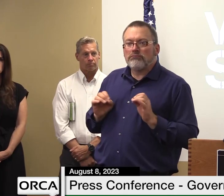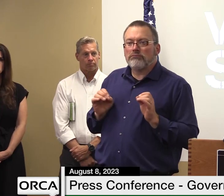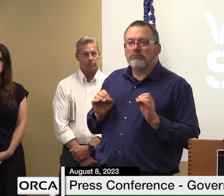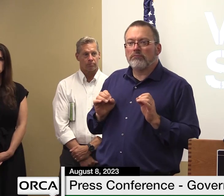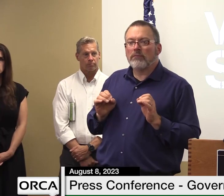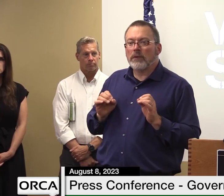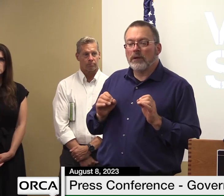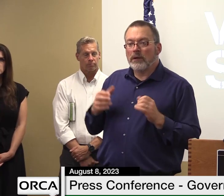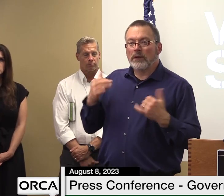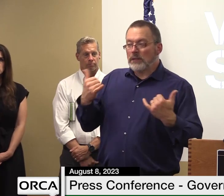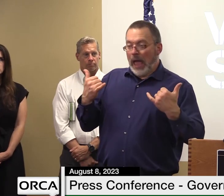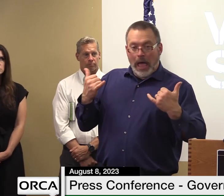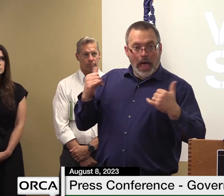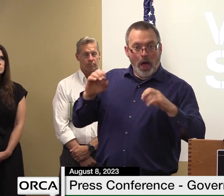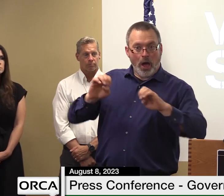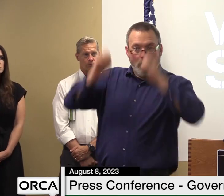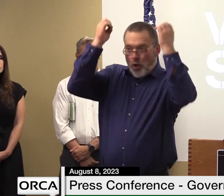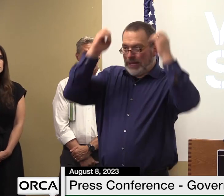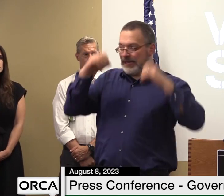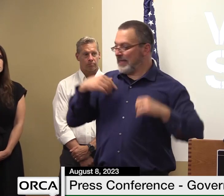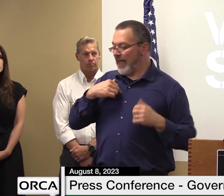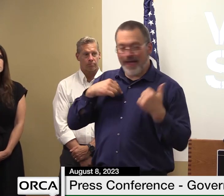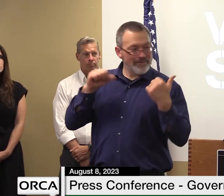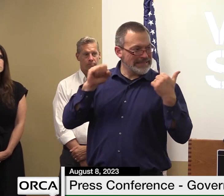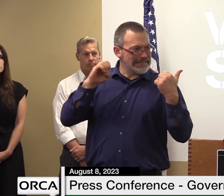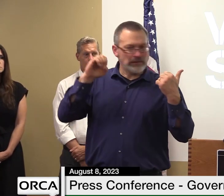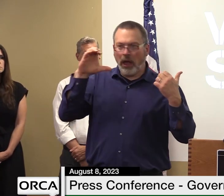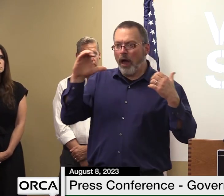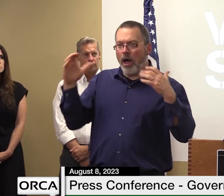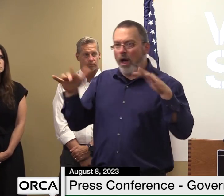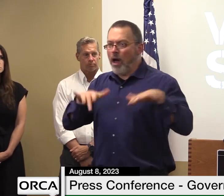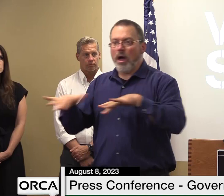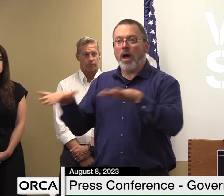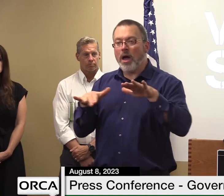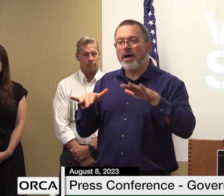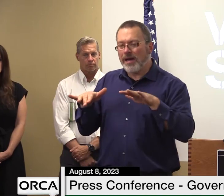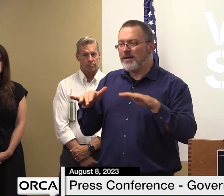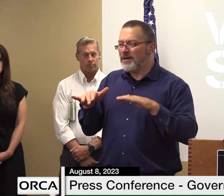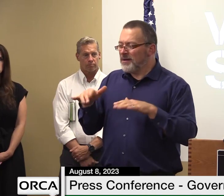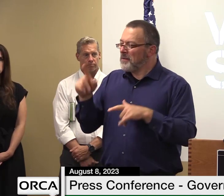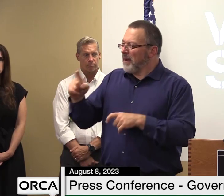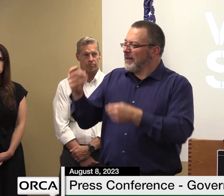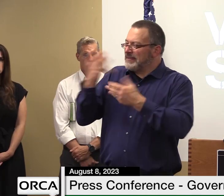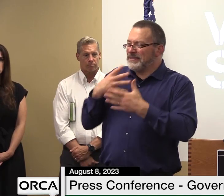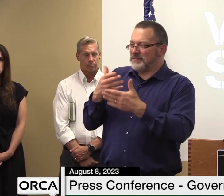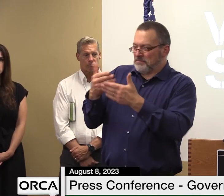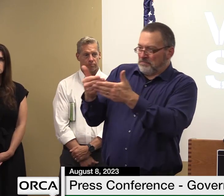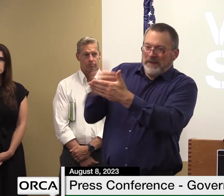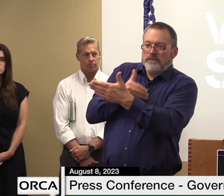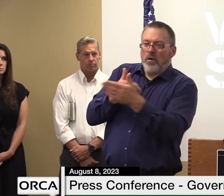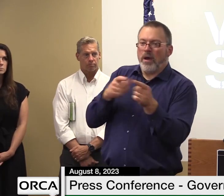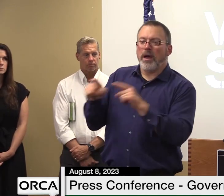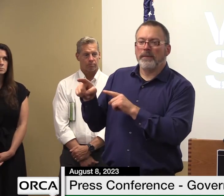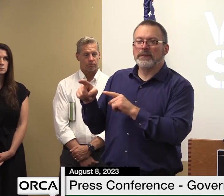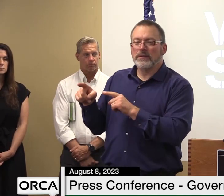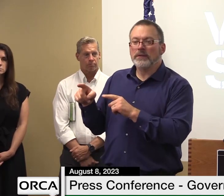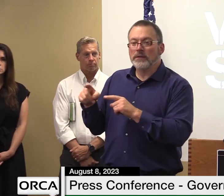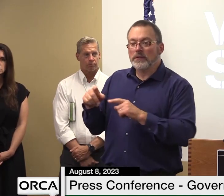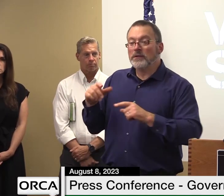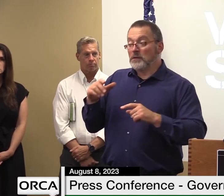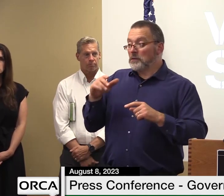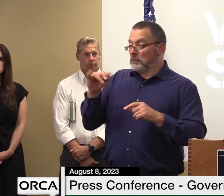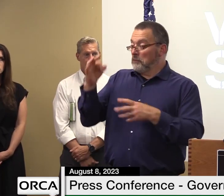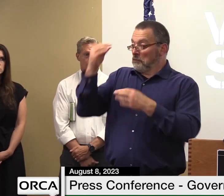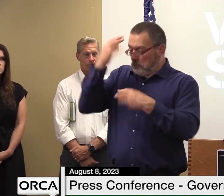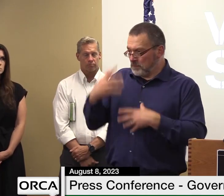so that they know that there's a problem and then we can fix it or attempt to fix it i'm not blaming them i'm just